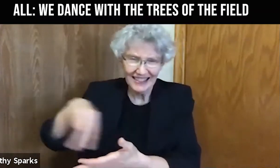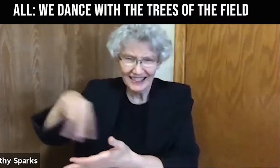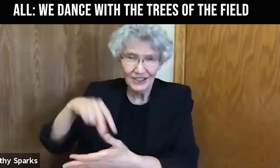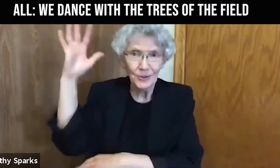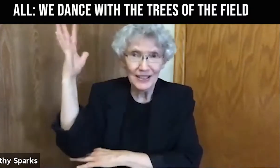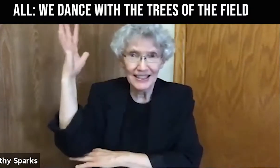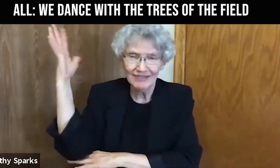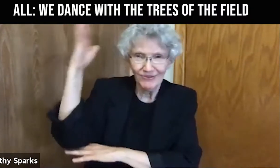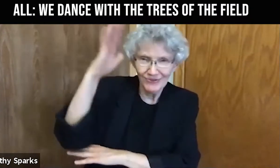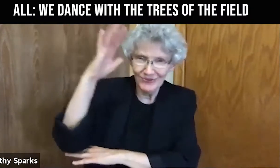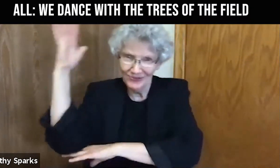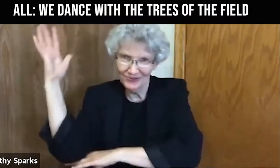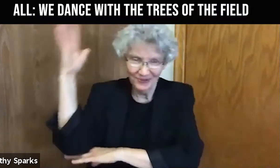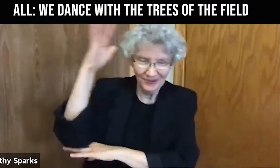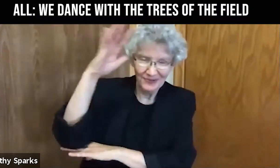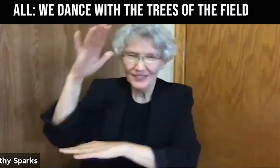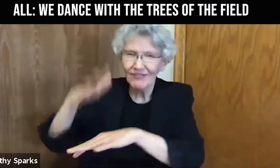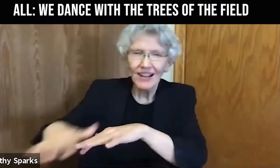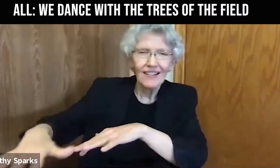We dance with the trees of the field.